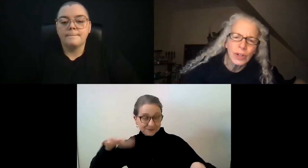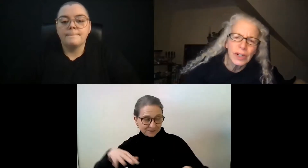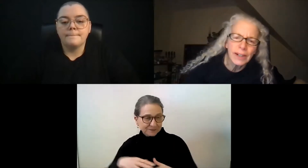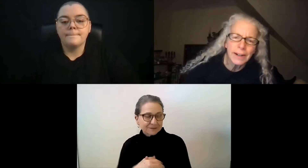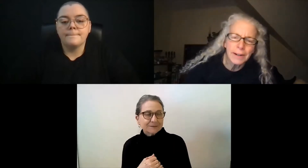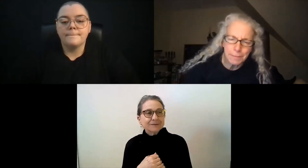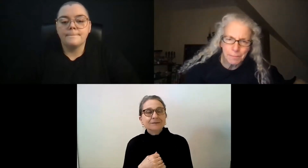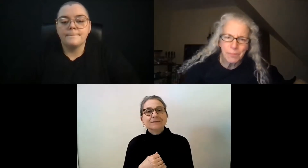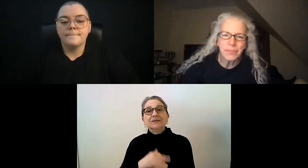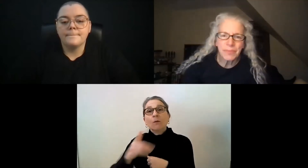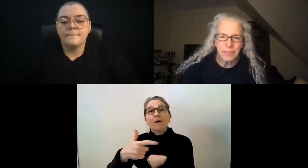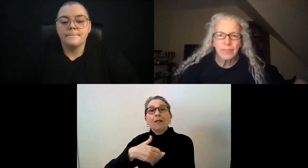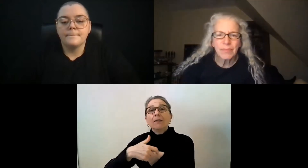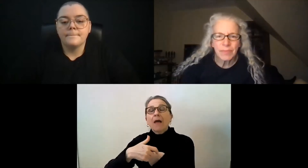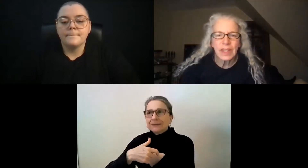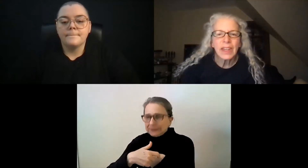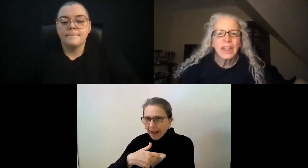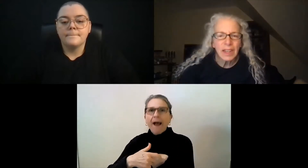issue.